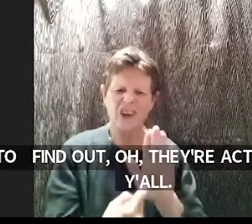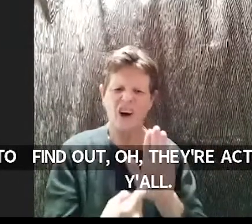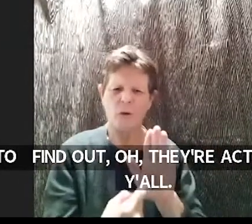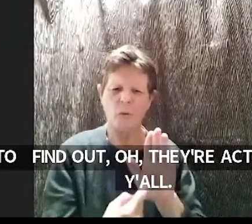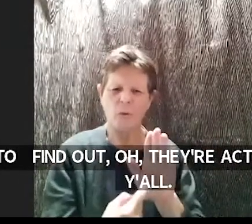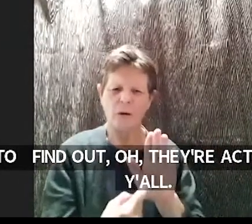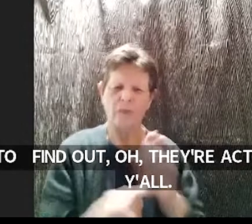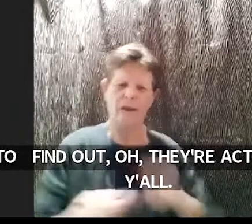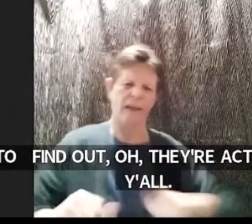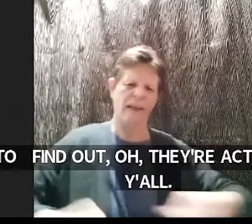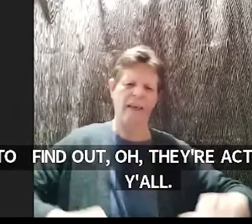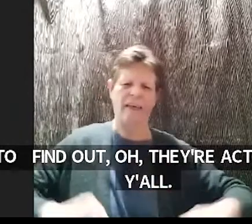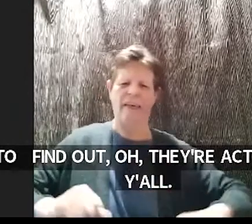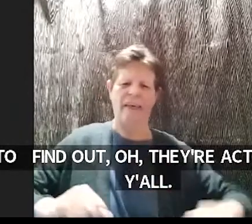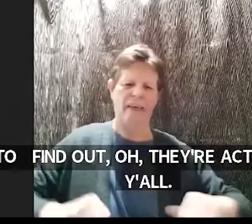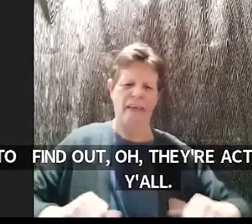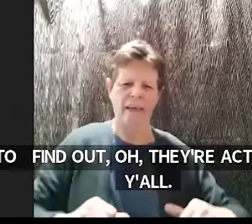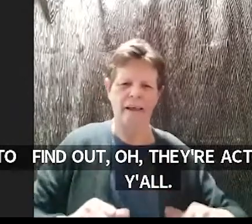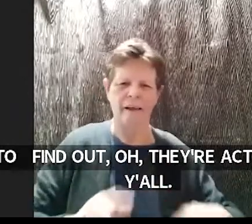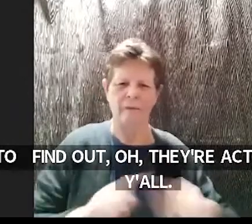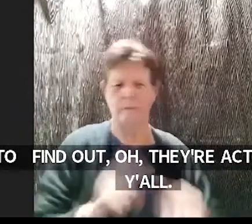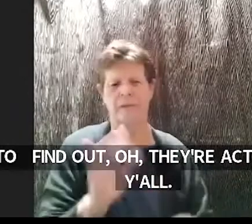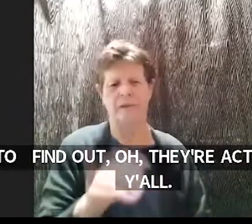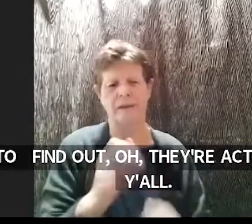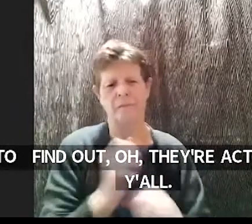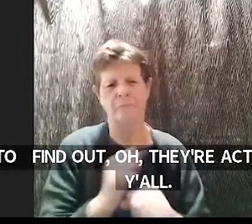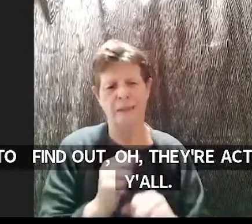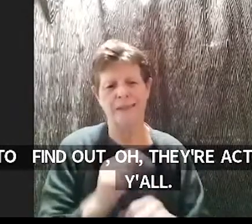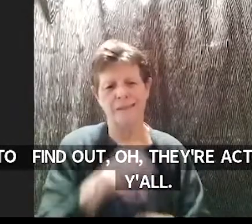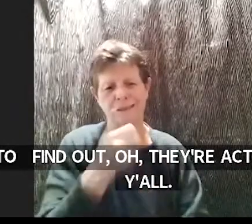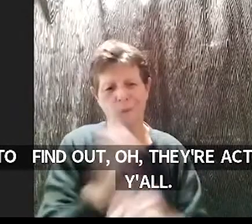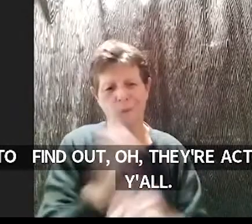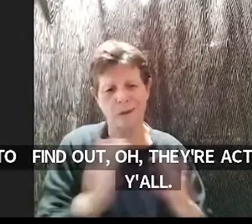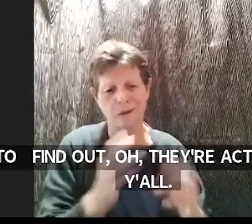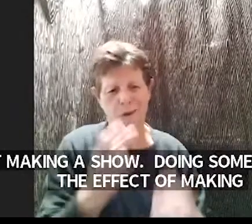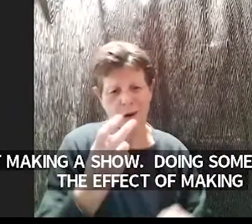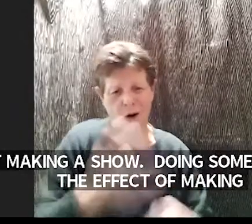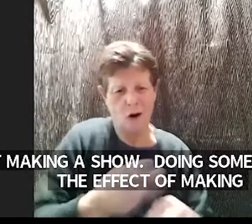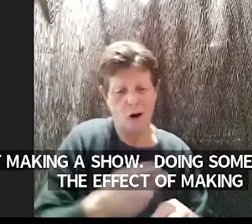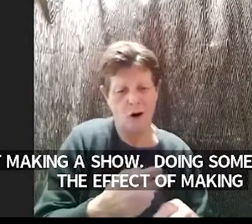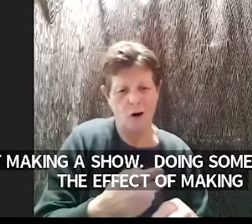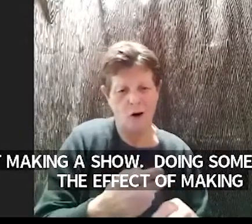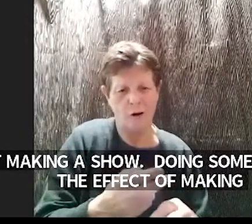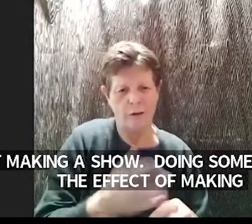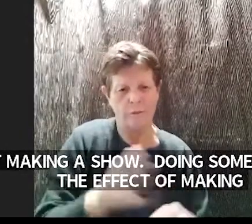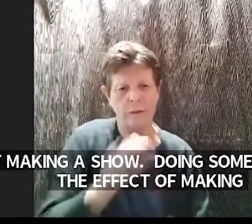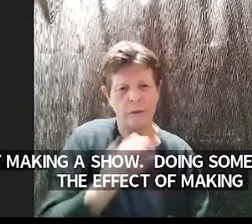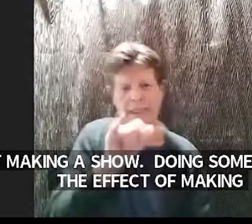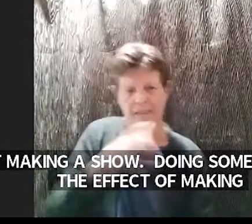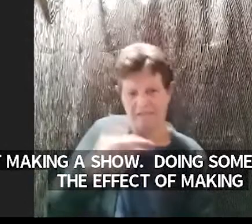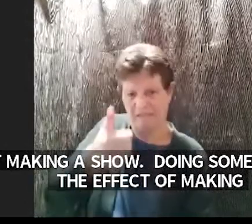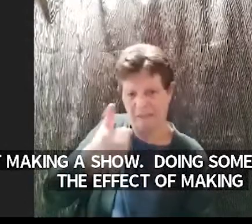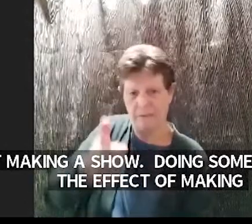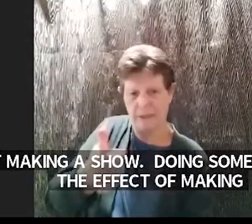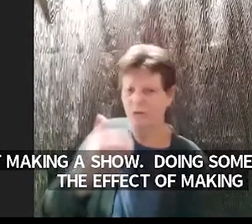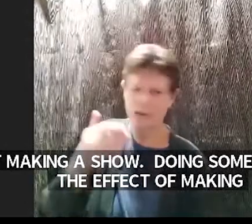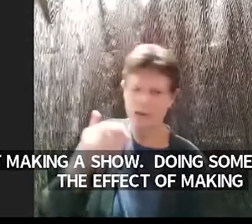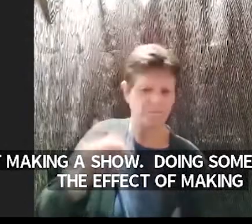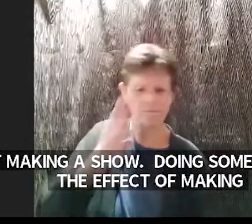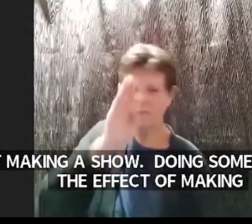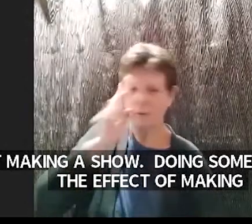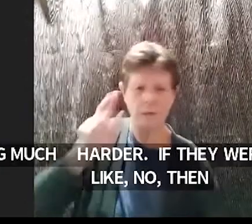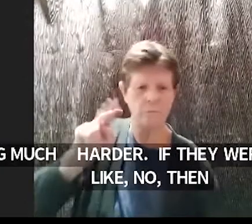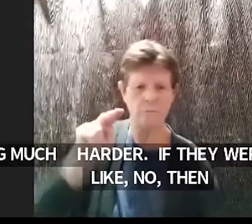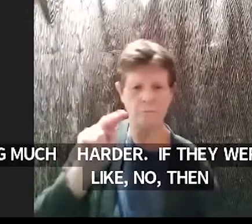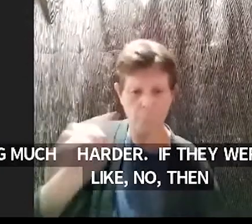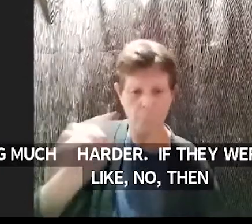making organizing much harder because if they were just like straight up like no um then all the voters all the people out